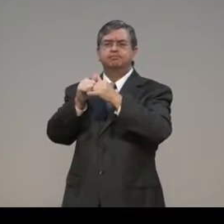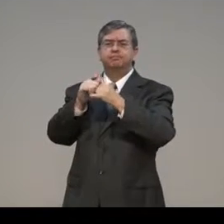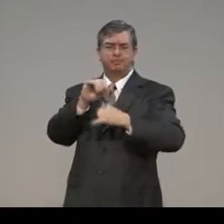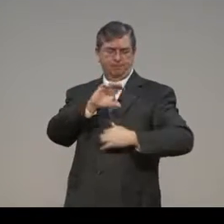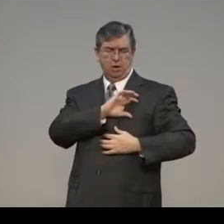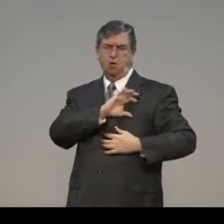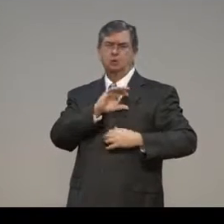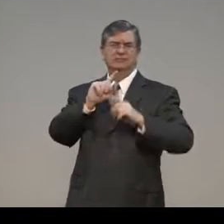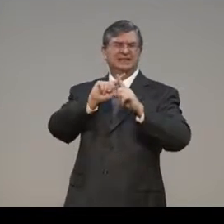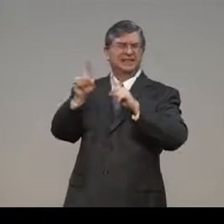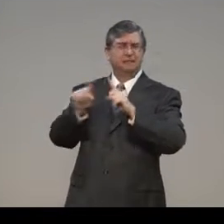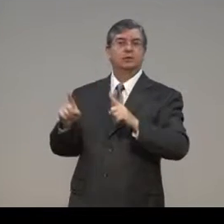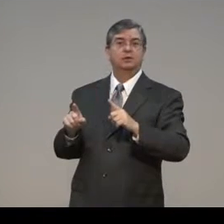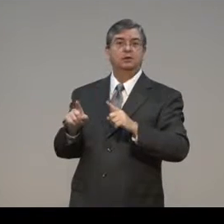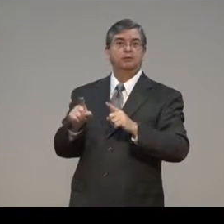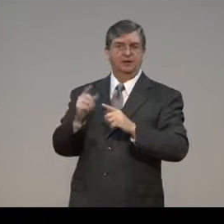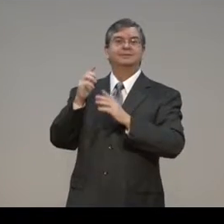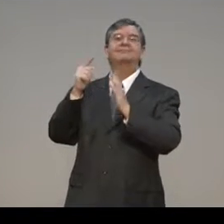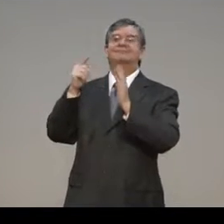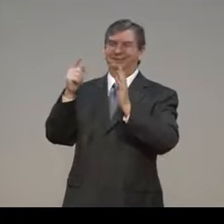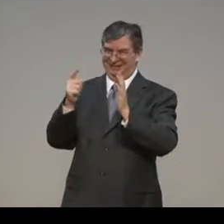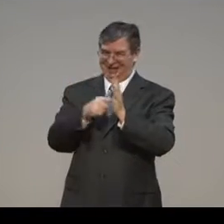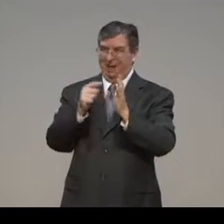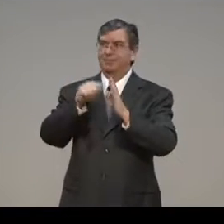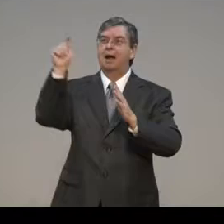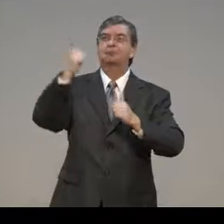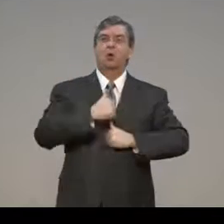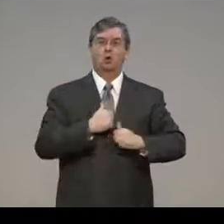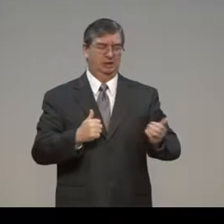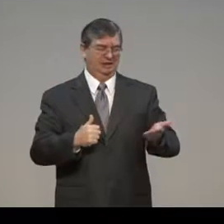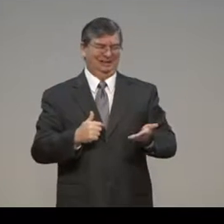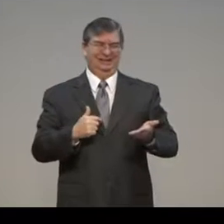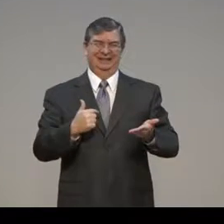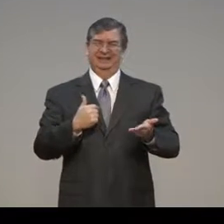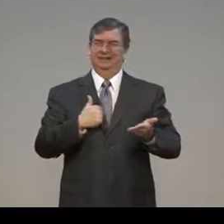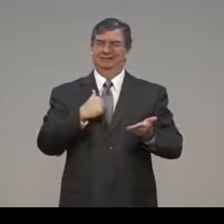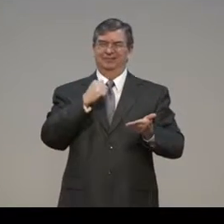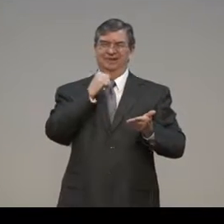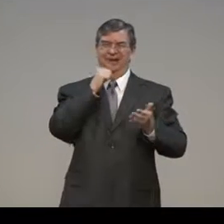or some other Medal of Honor in recognition of the merits.